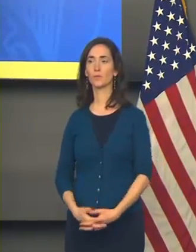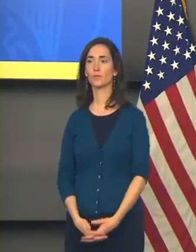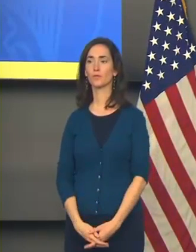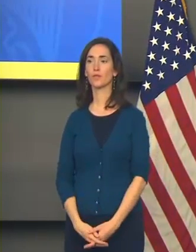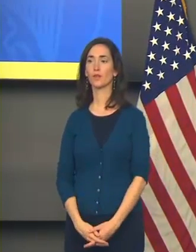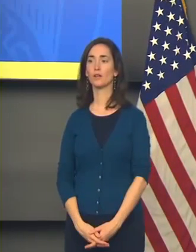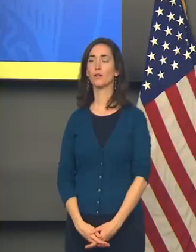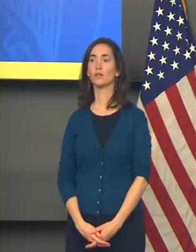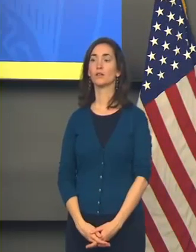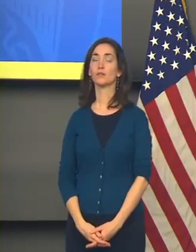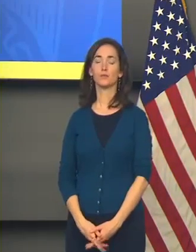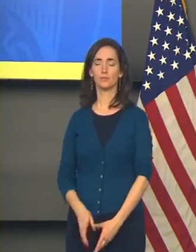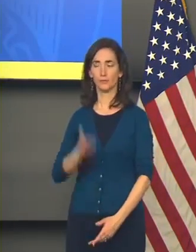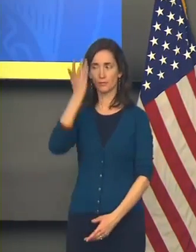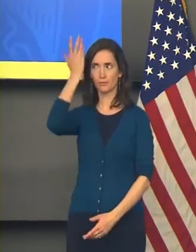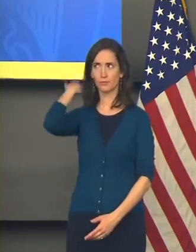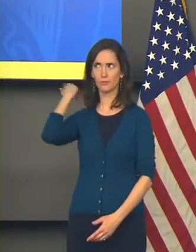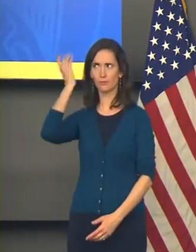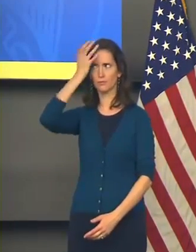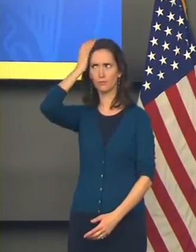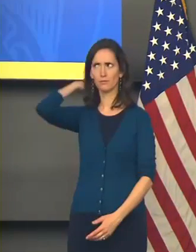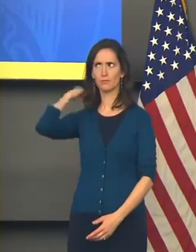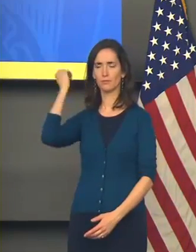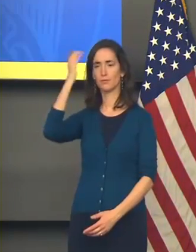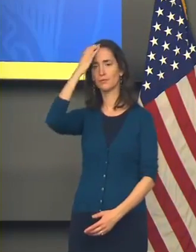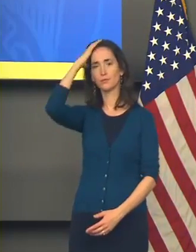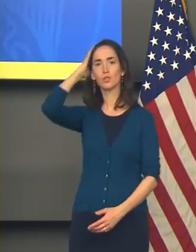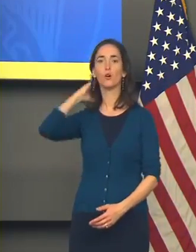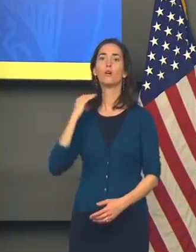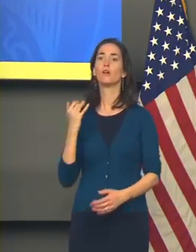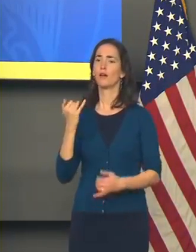So I will finish with a couple of points and then take some questions.